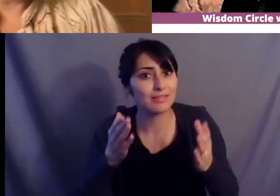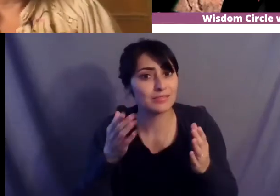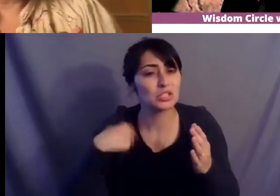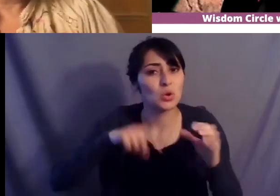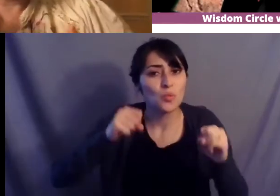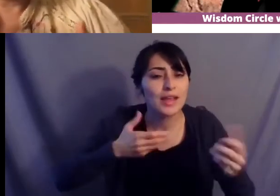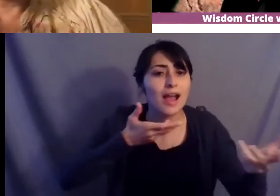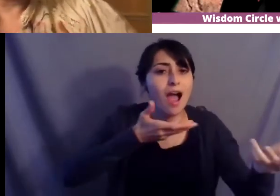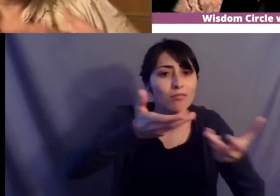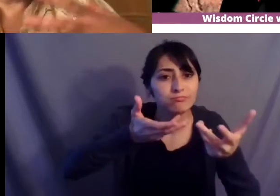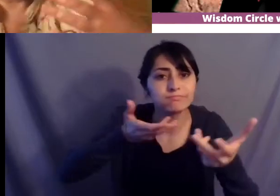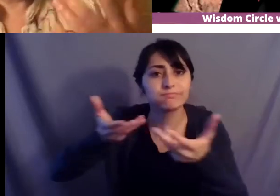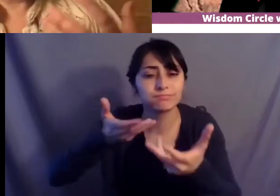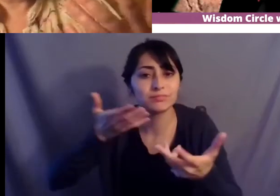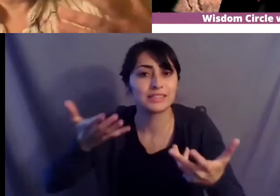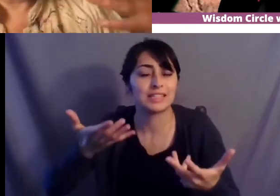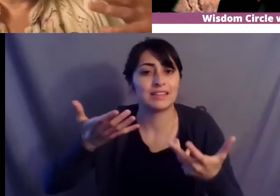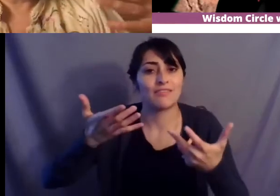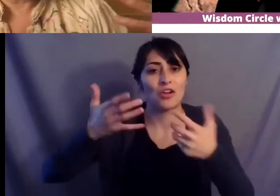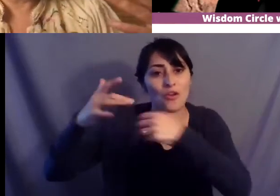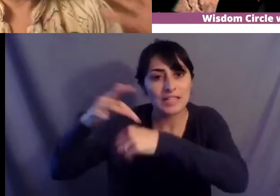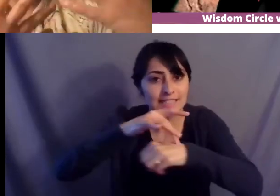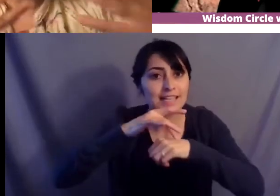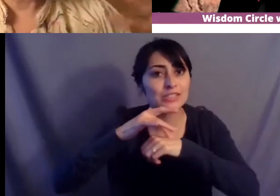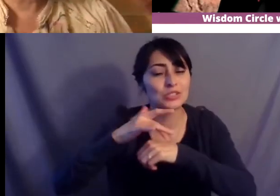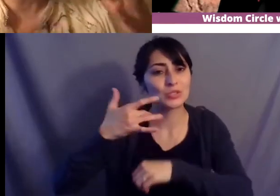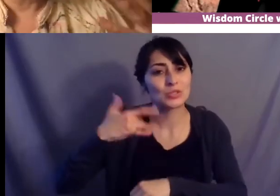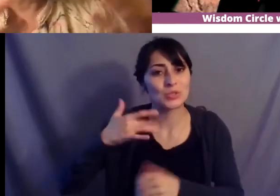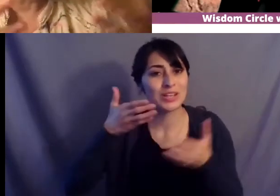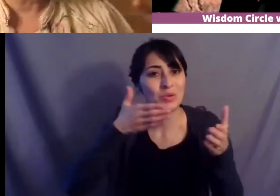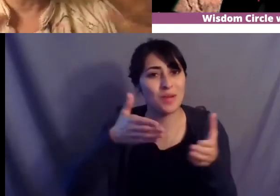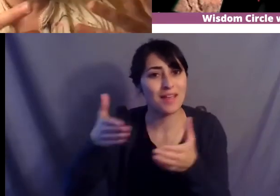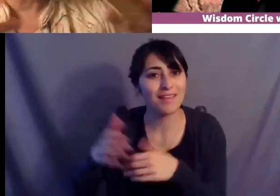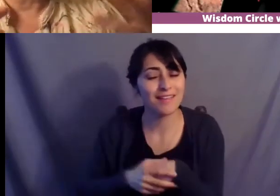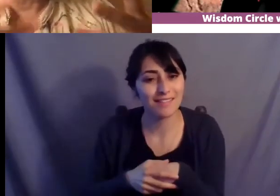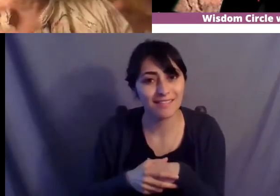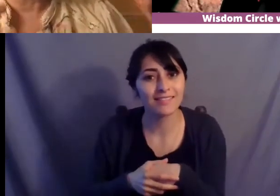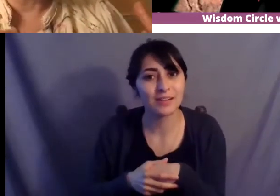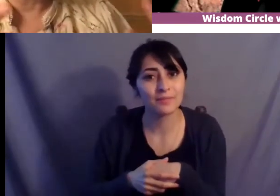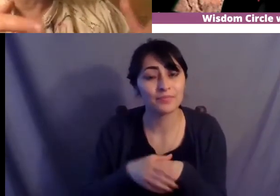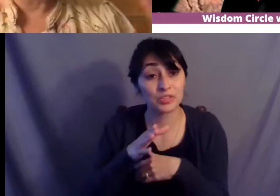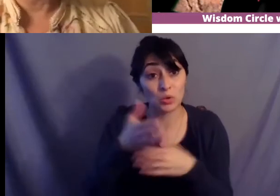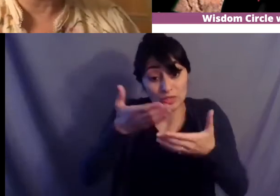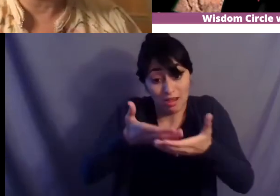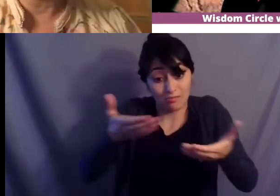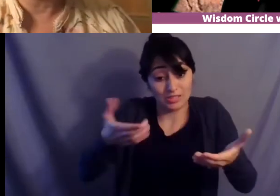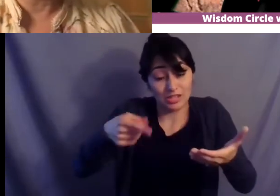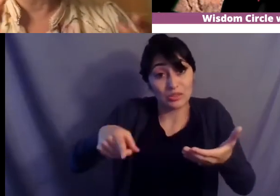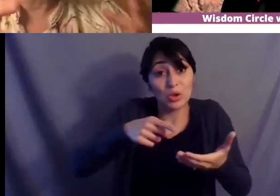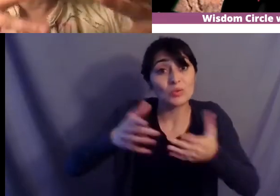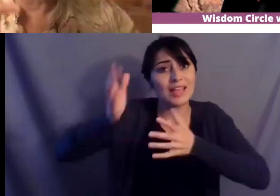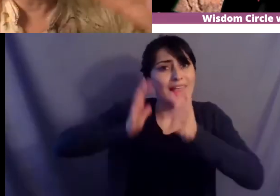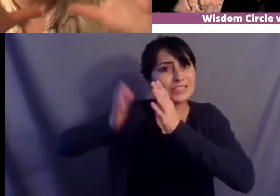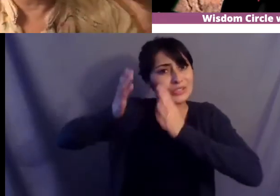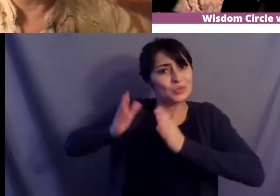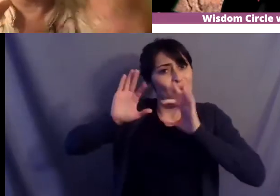very uh sensory way the point is is that you know those those those objects those ancestors those family members